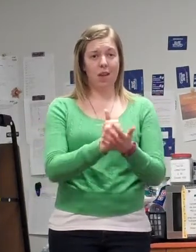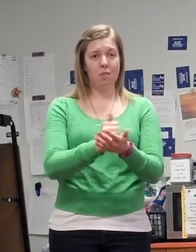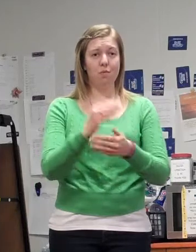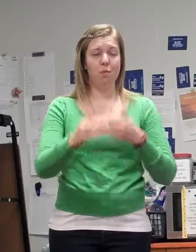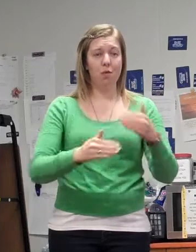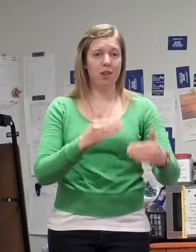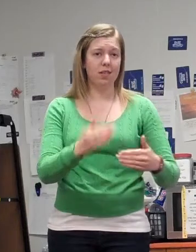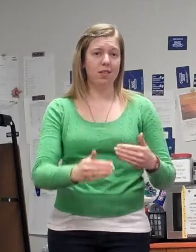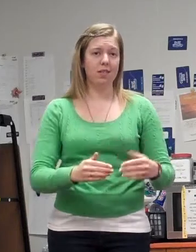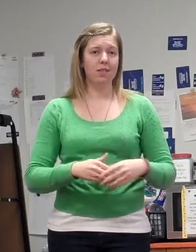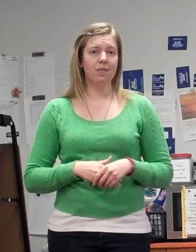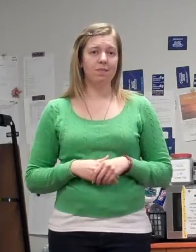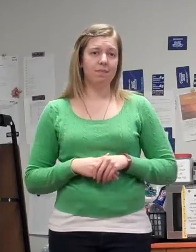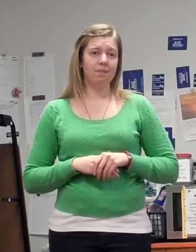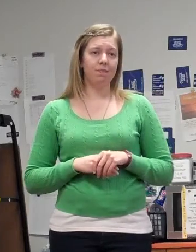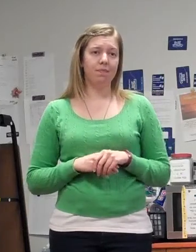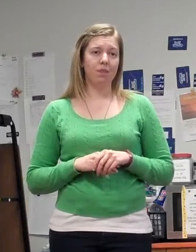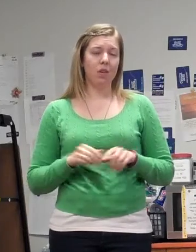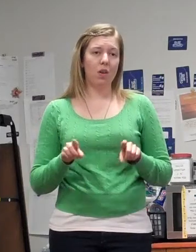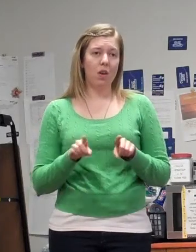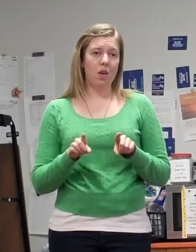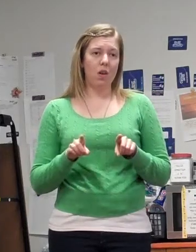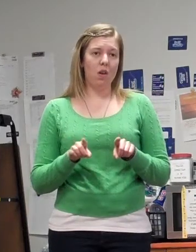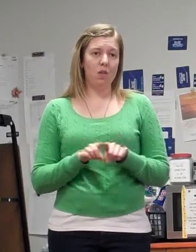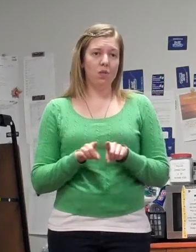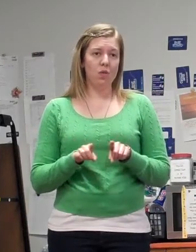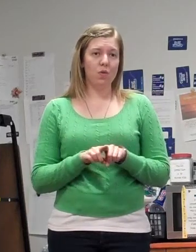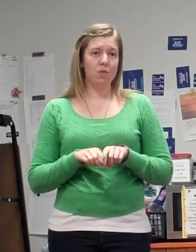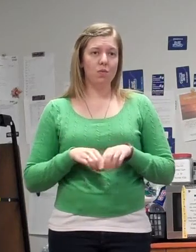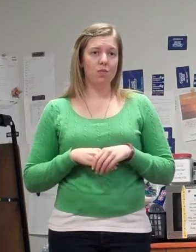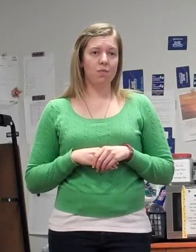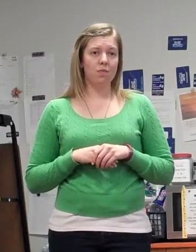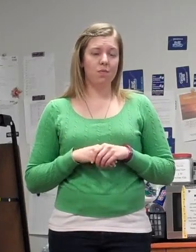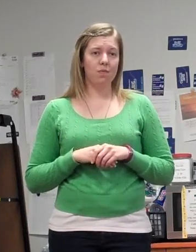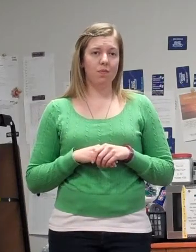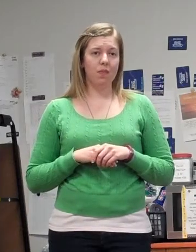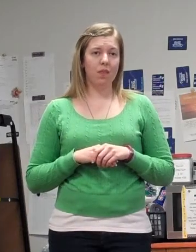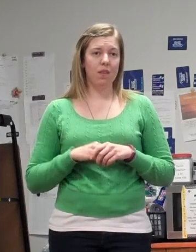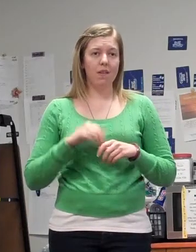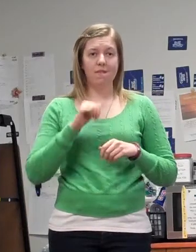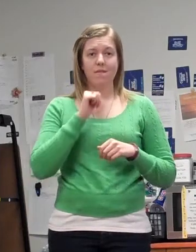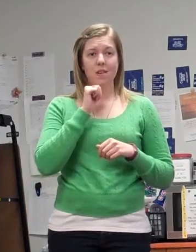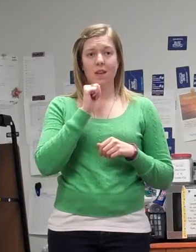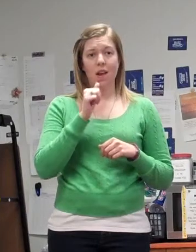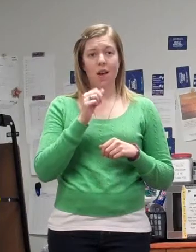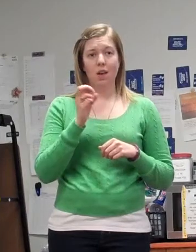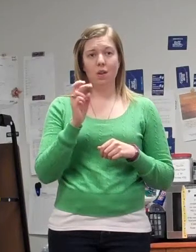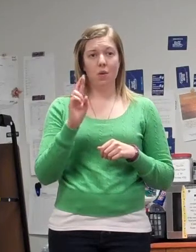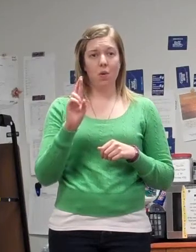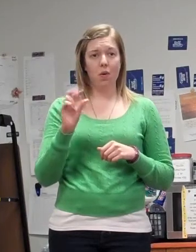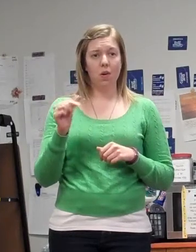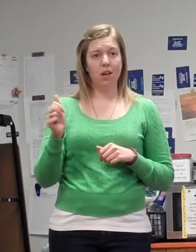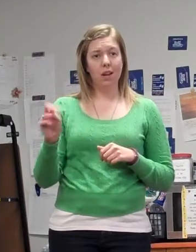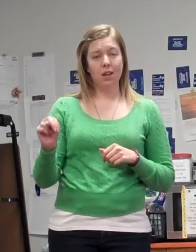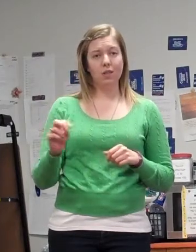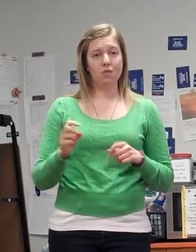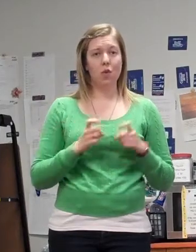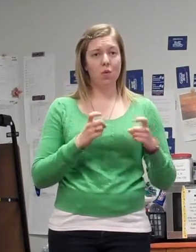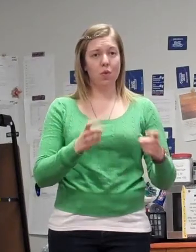There's also, if it's not an organ donor that you're asking, you might be asking a funeral home.